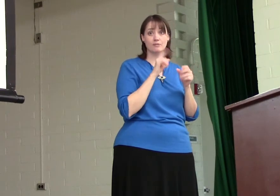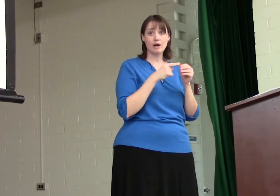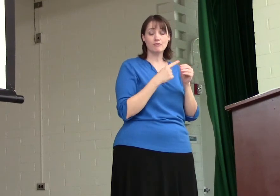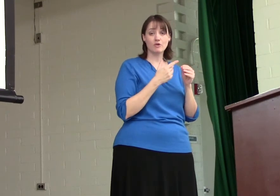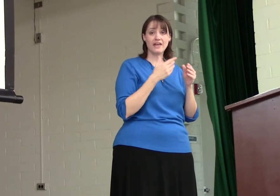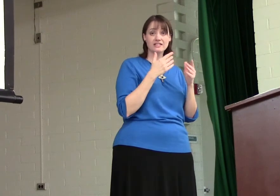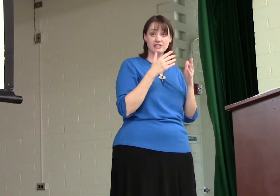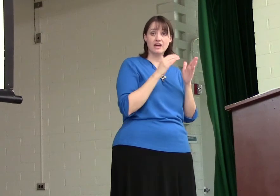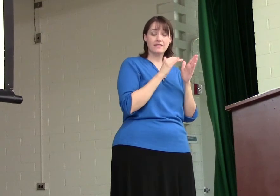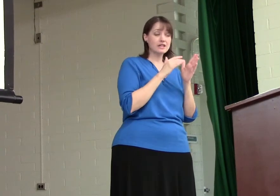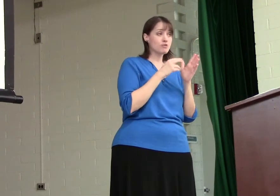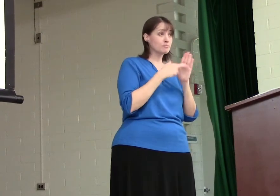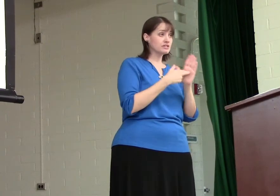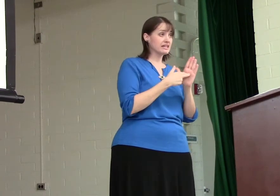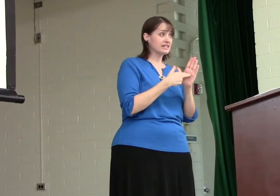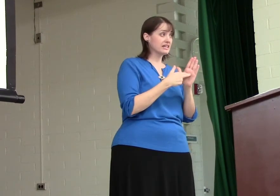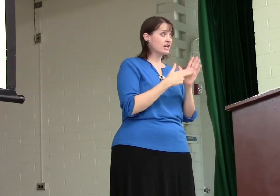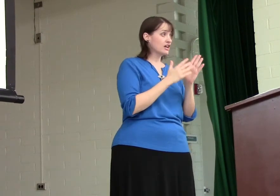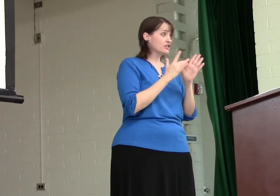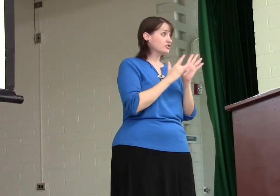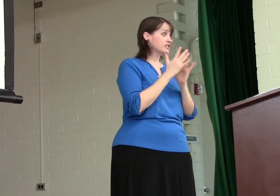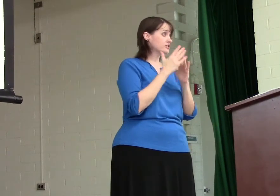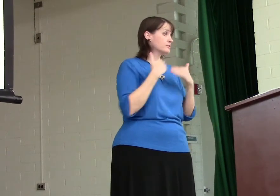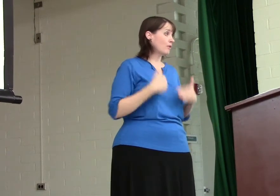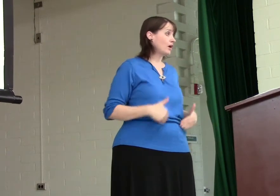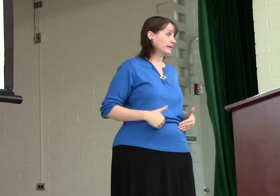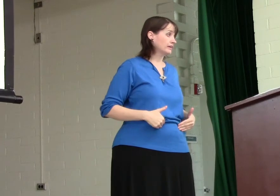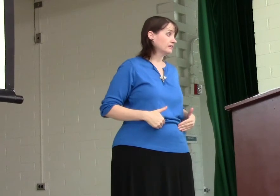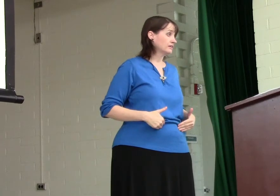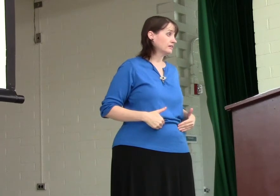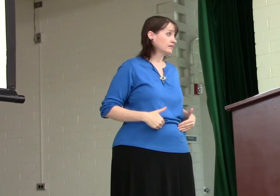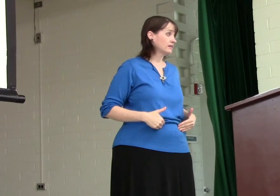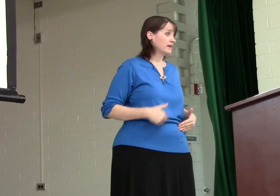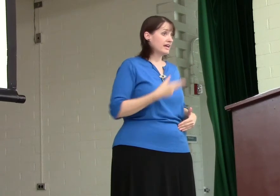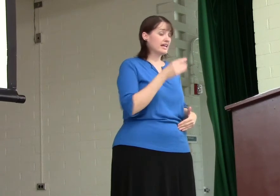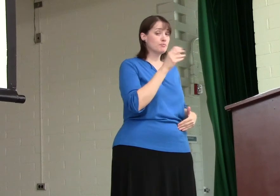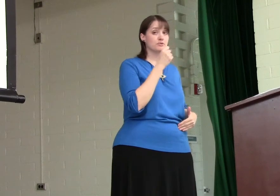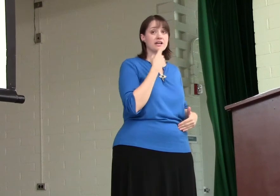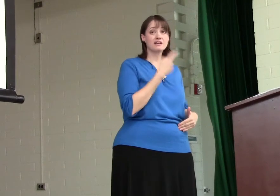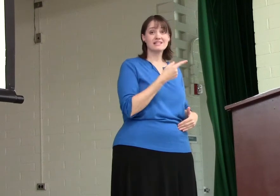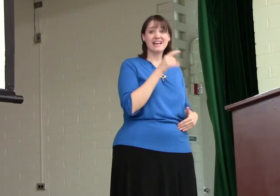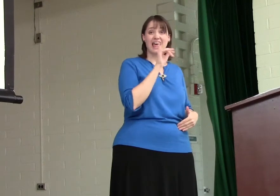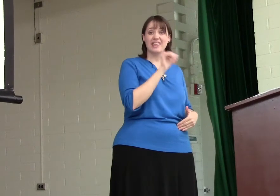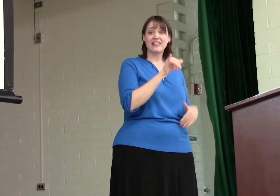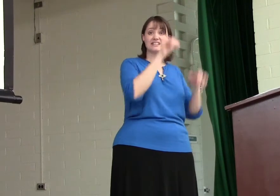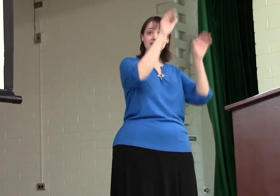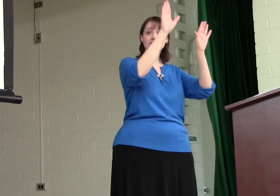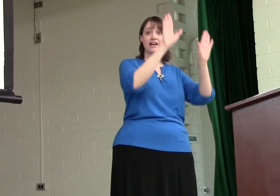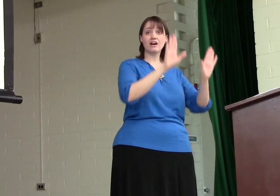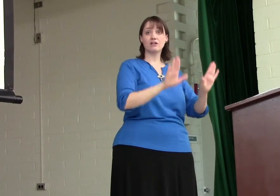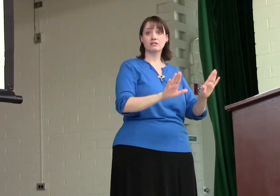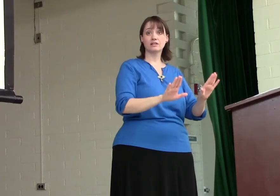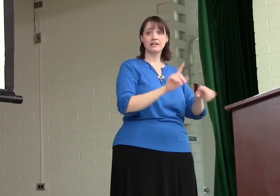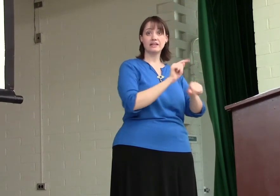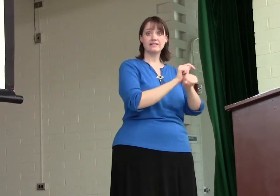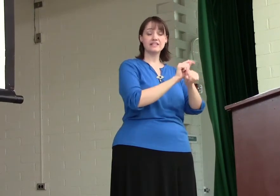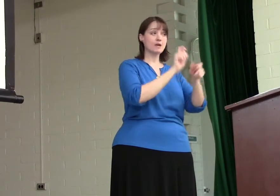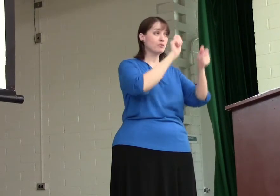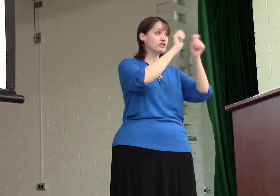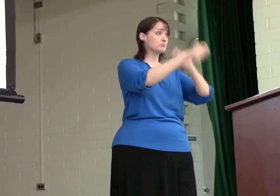about before. That's representing Jesus' body. Hebrews tells us that's the veil in the temple that's